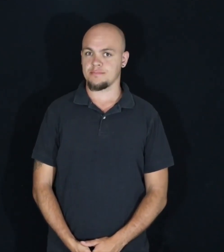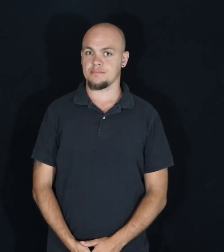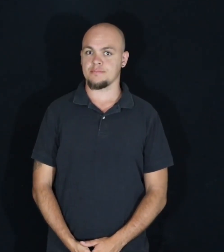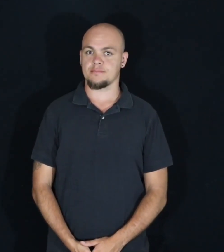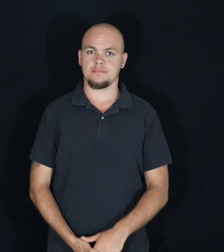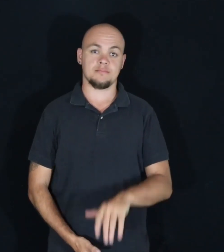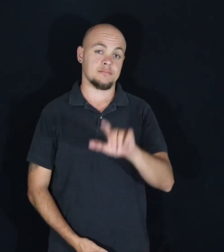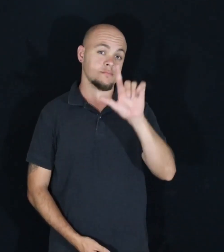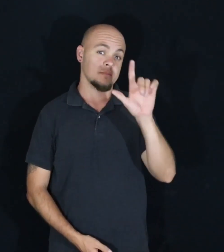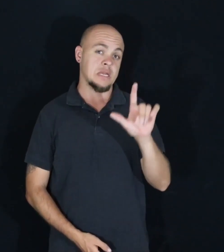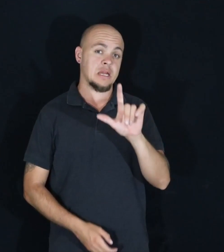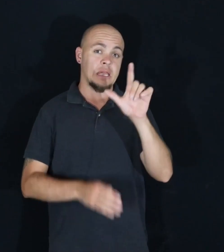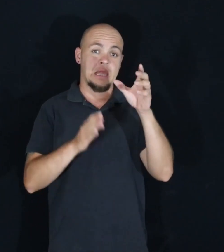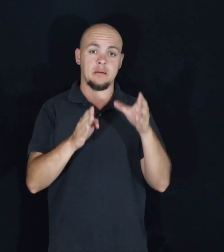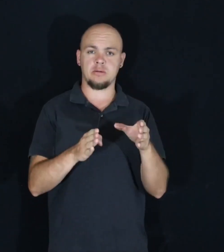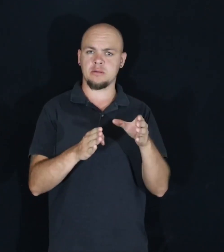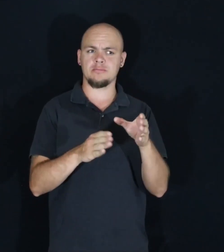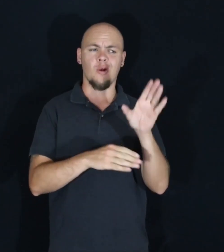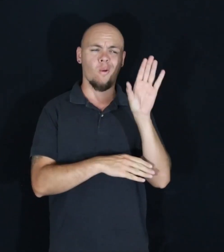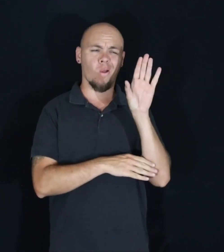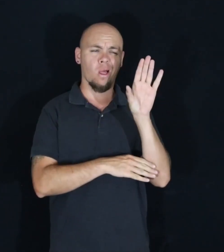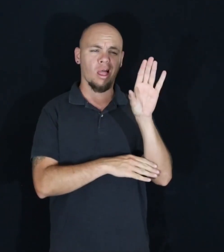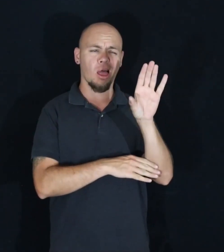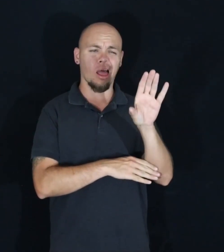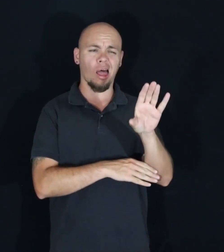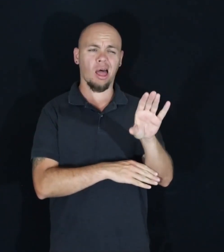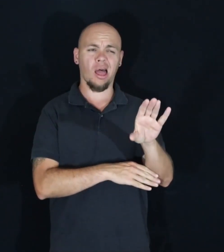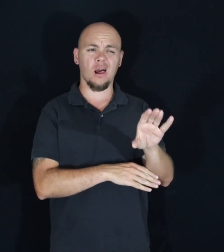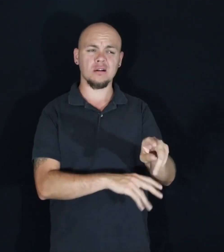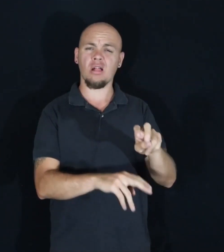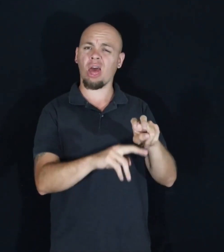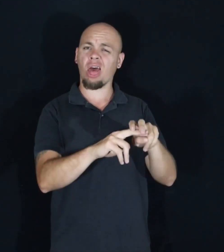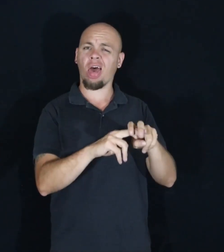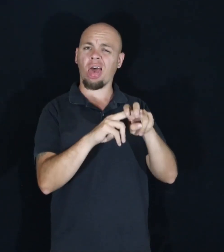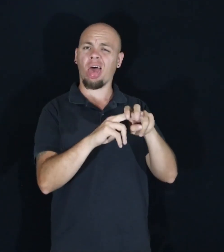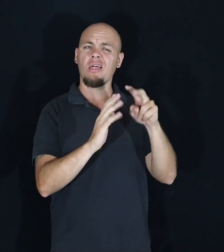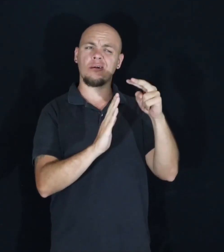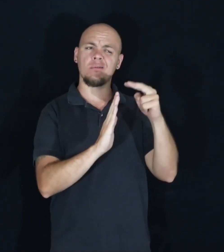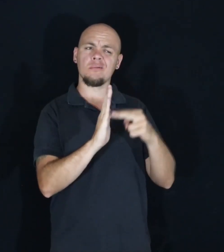Librarians spend all day long just sitting and reading.